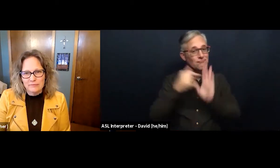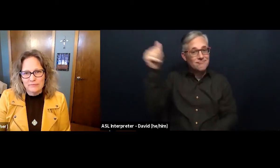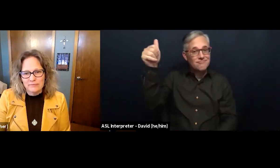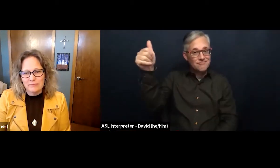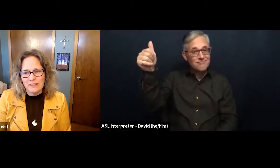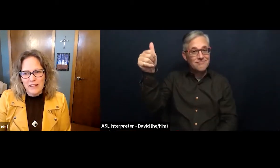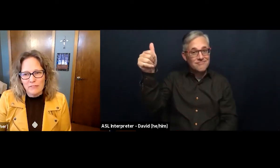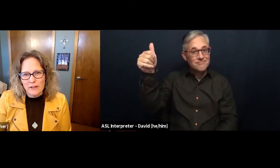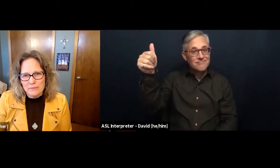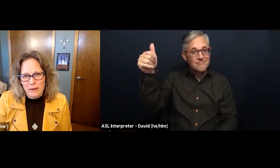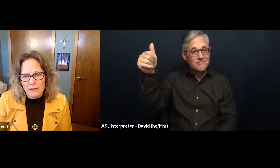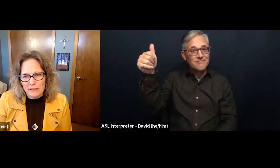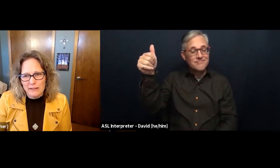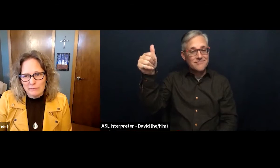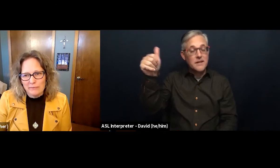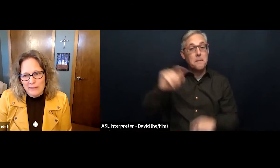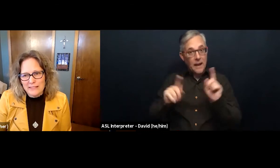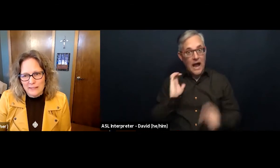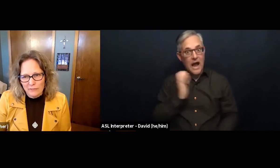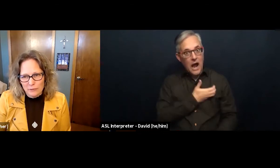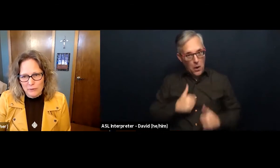but life for us might be less comfortable.